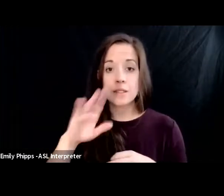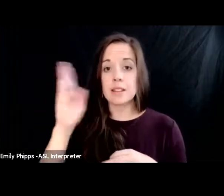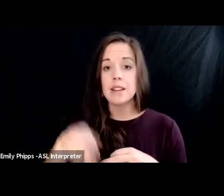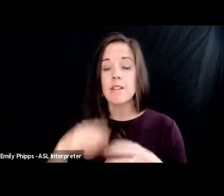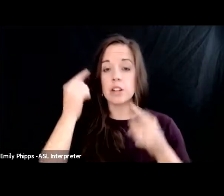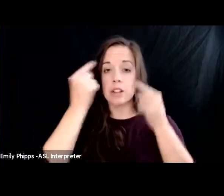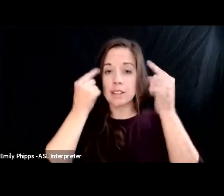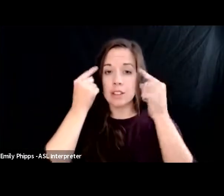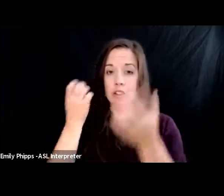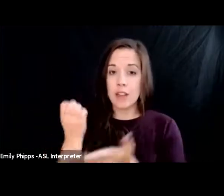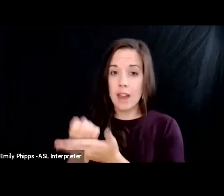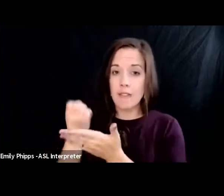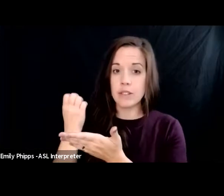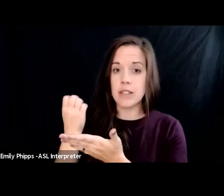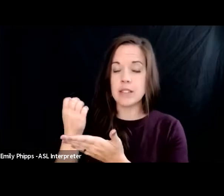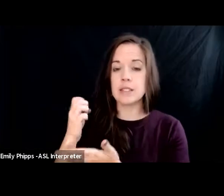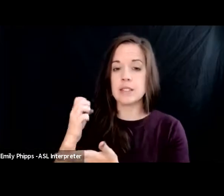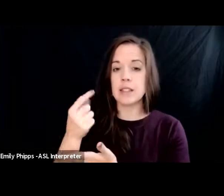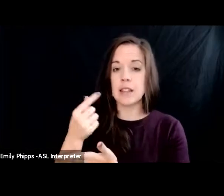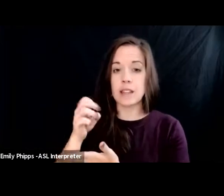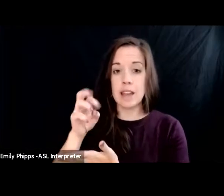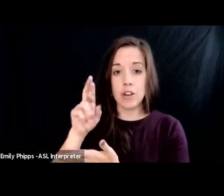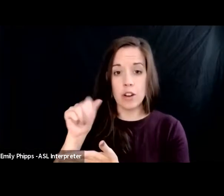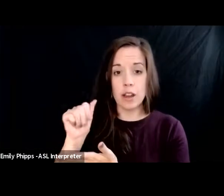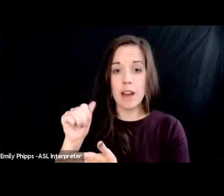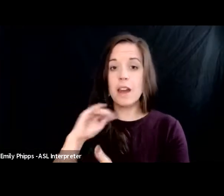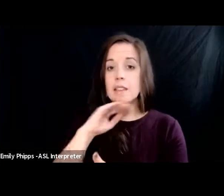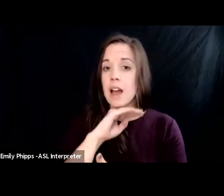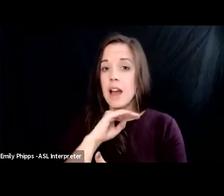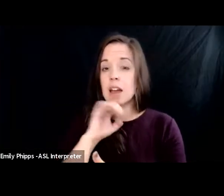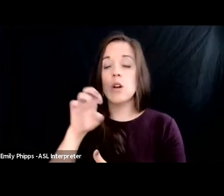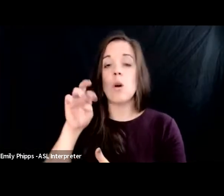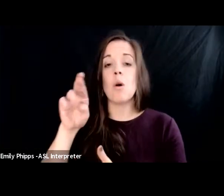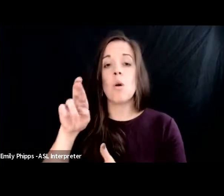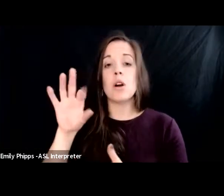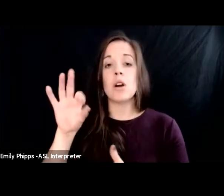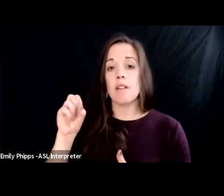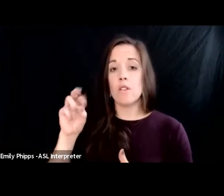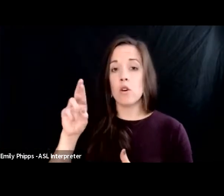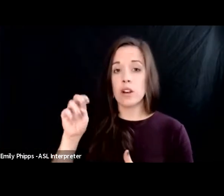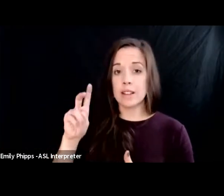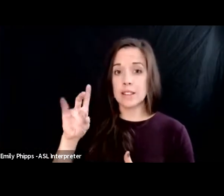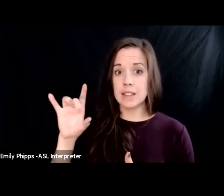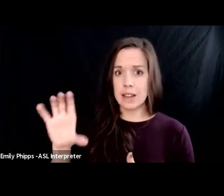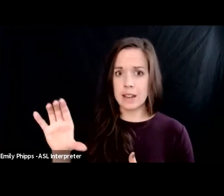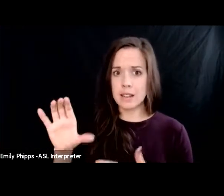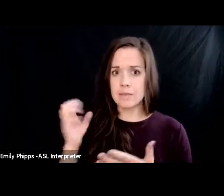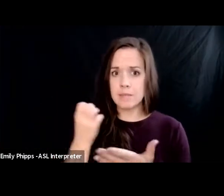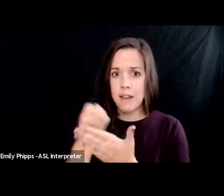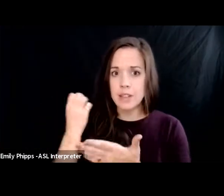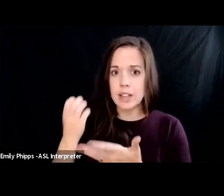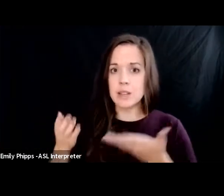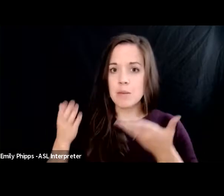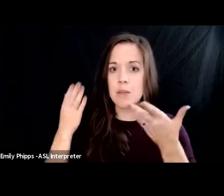that gara had lied nor the forensic evidence supplied by the government of ecuador proving